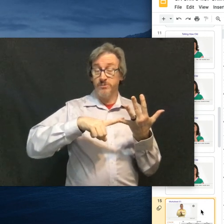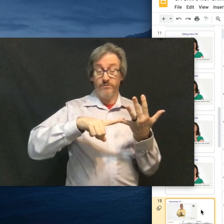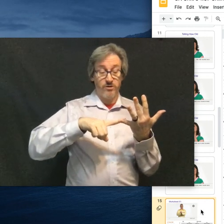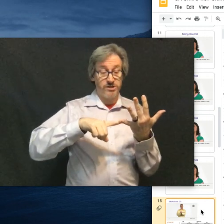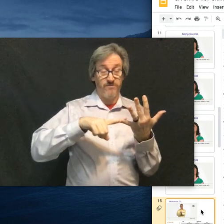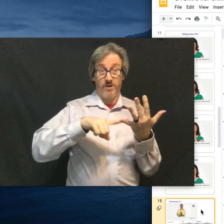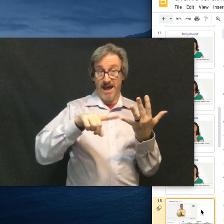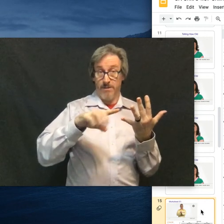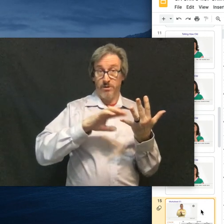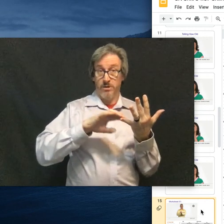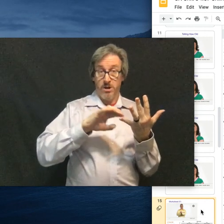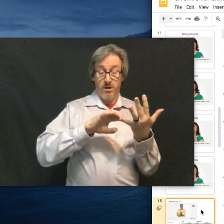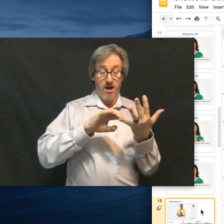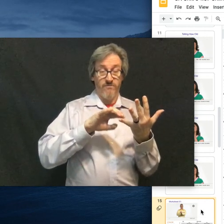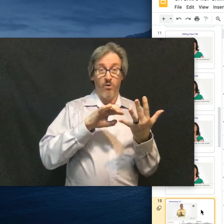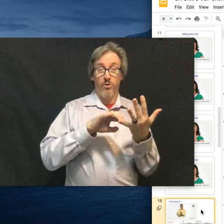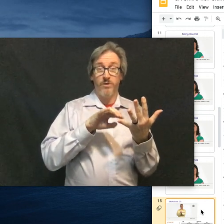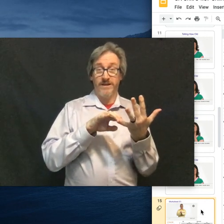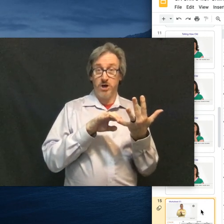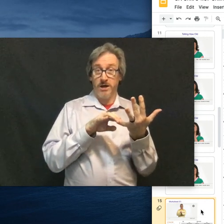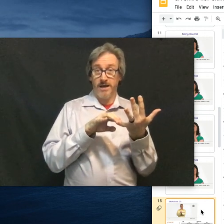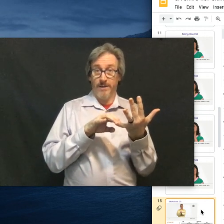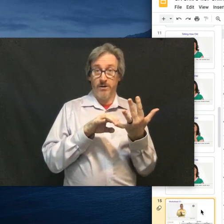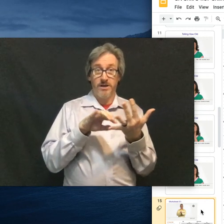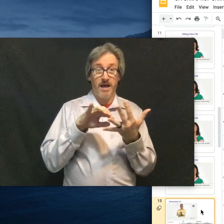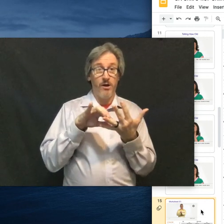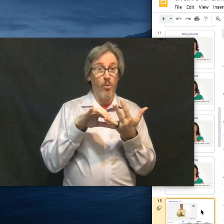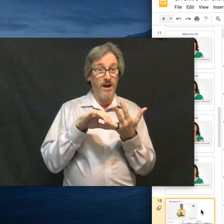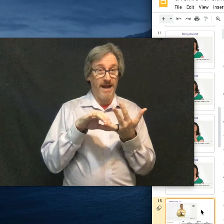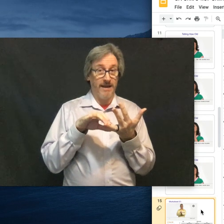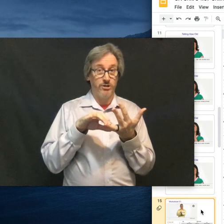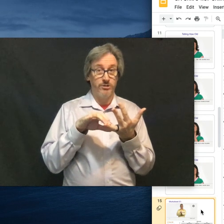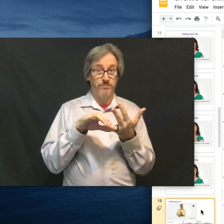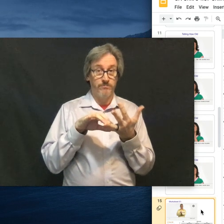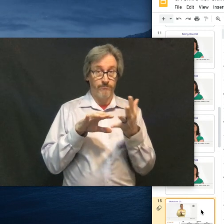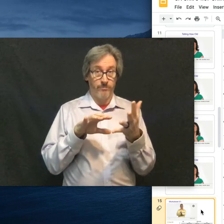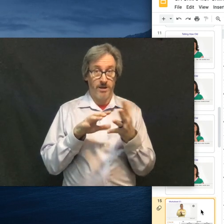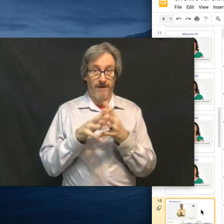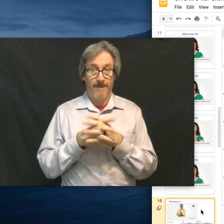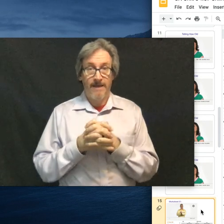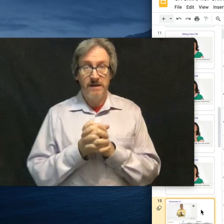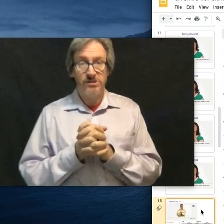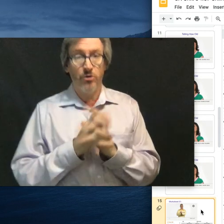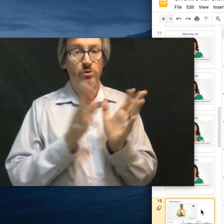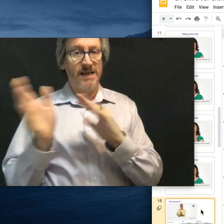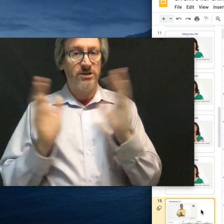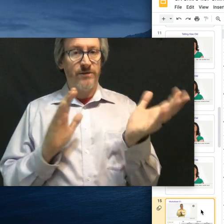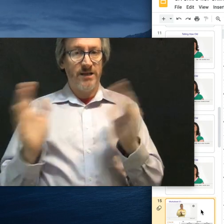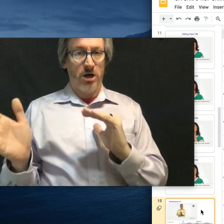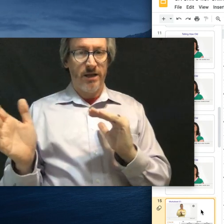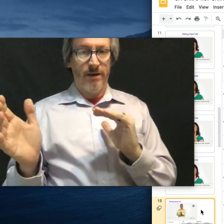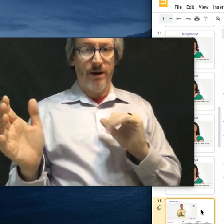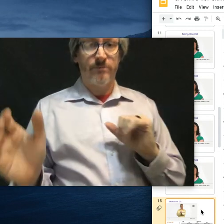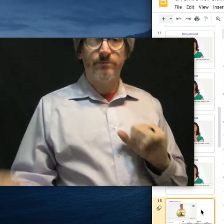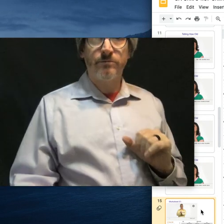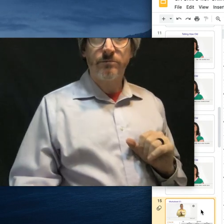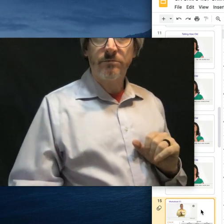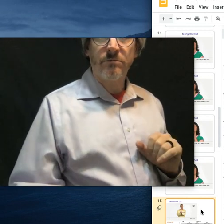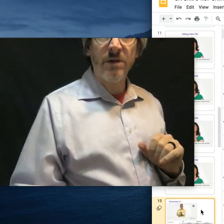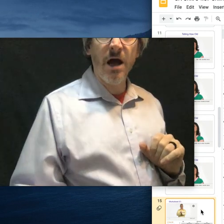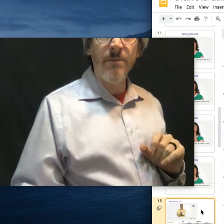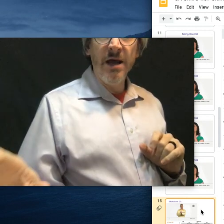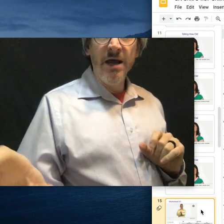is some new vocab of who are they talking about and what age. Okay. So, whose age are they talking about?